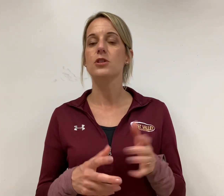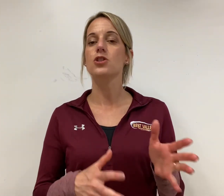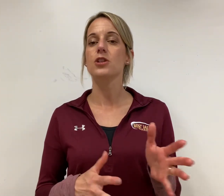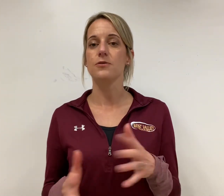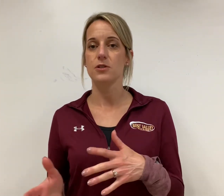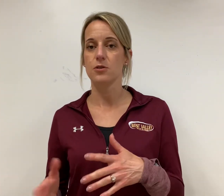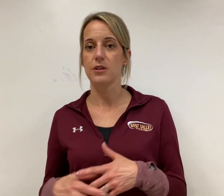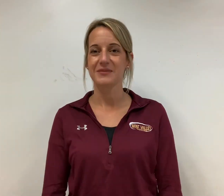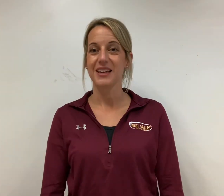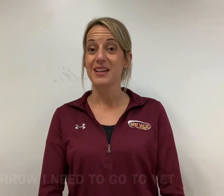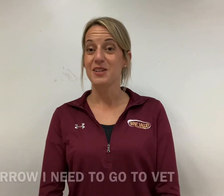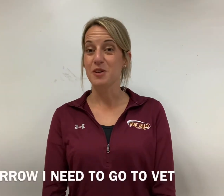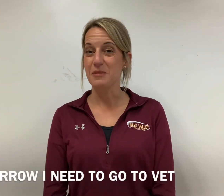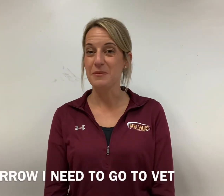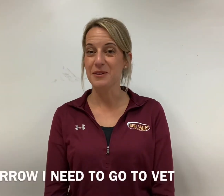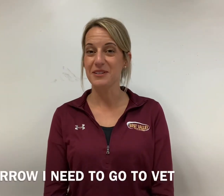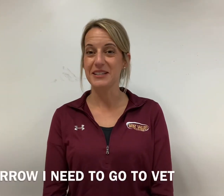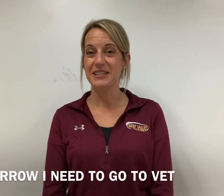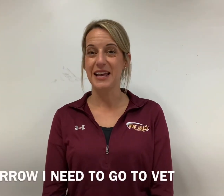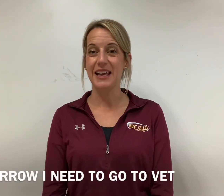shift during that so maybe you're going to say